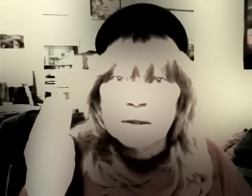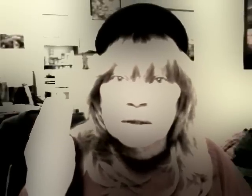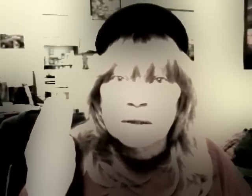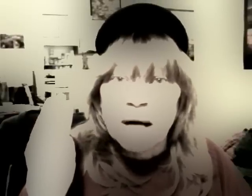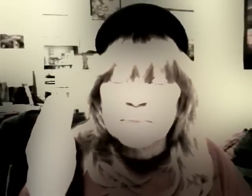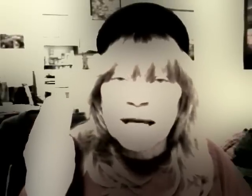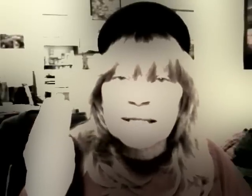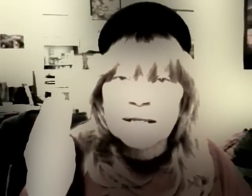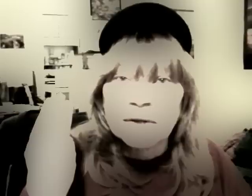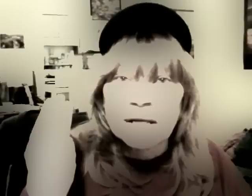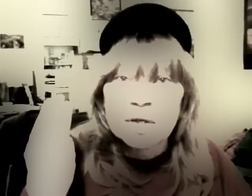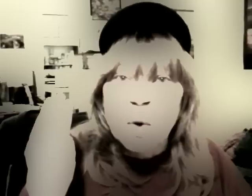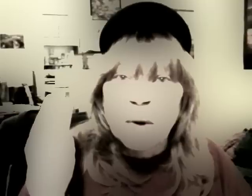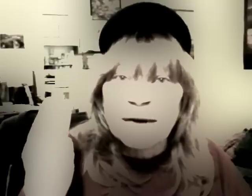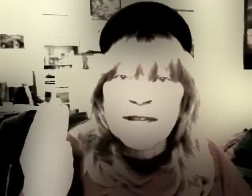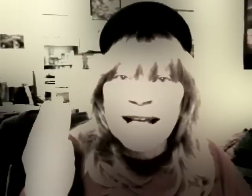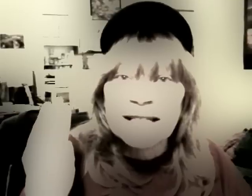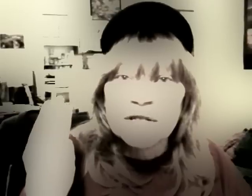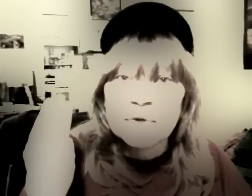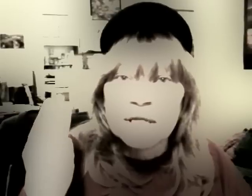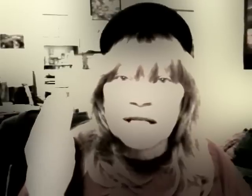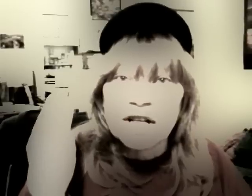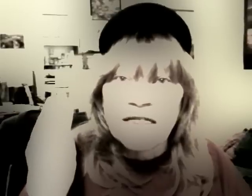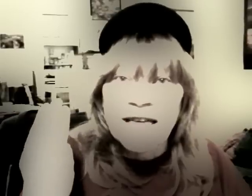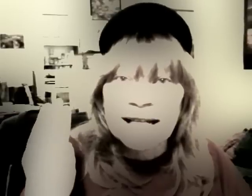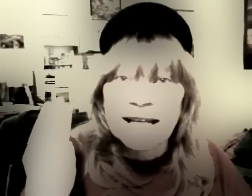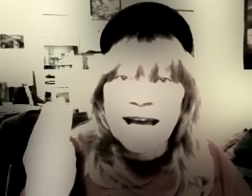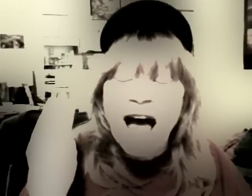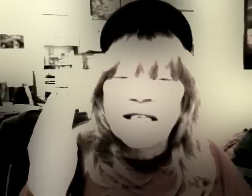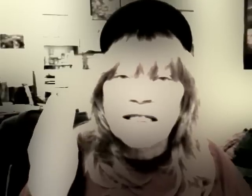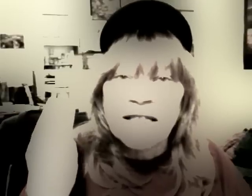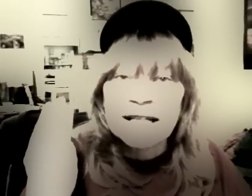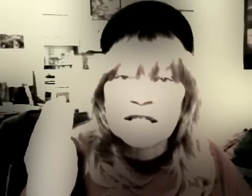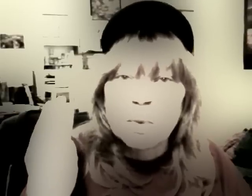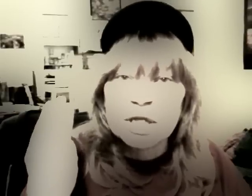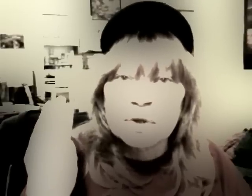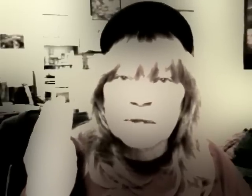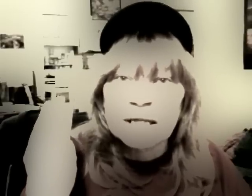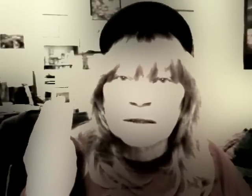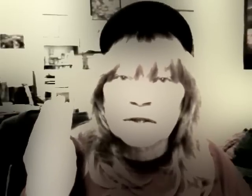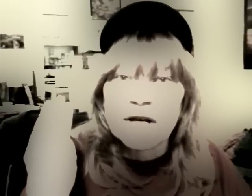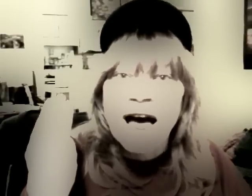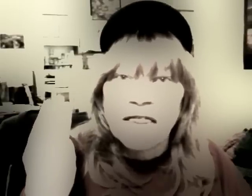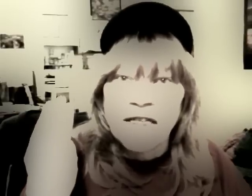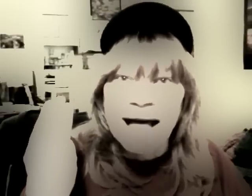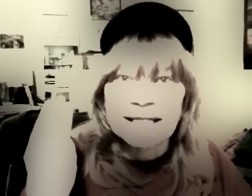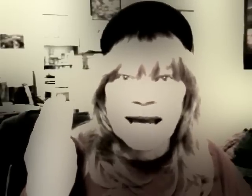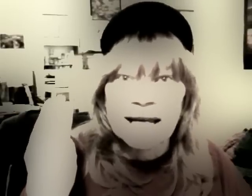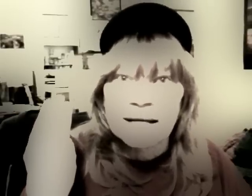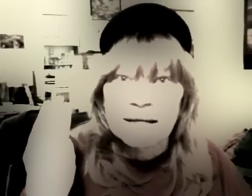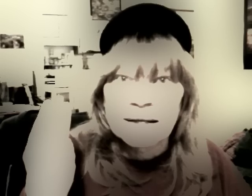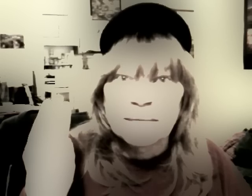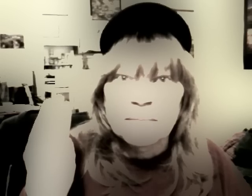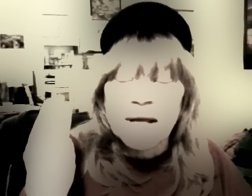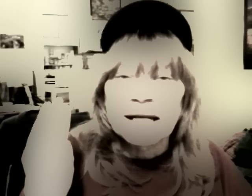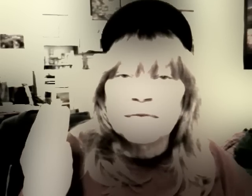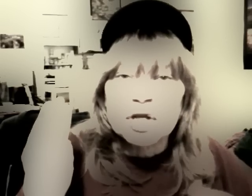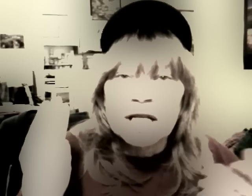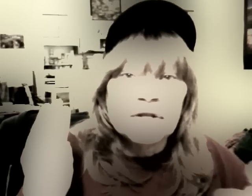I'm dead serious. Whatever that teacher is teaching that day, that's what you need to learn that day. And if your teacher is